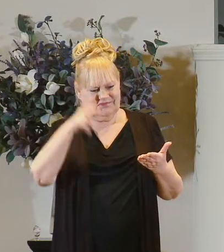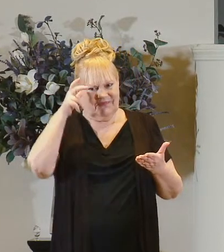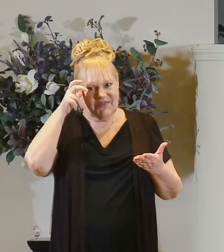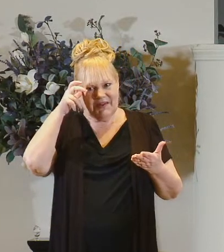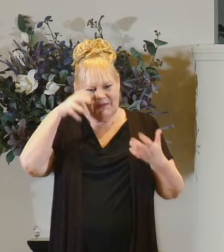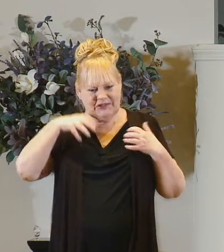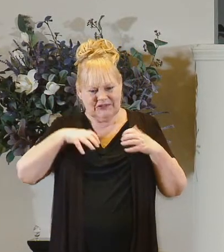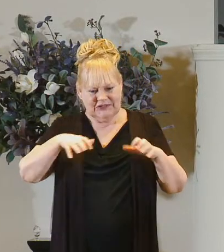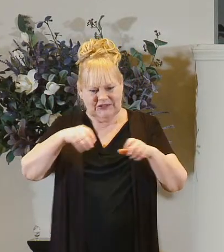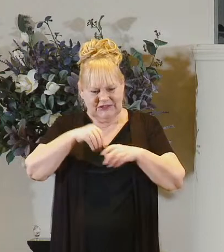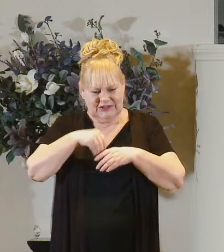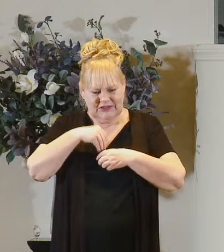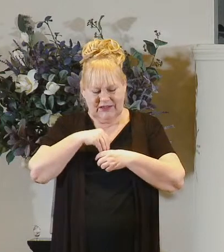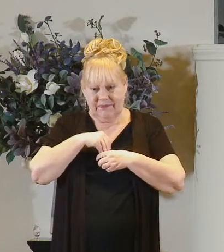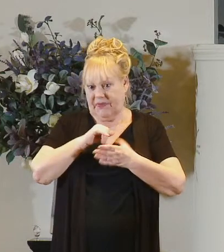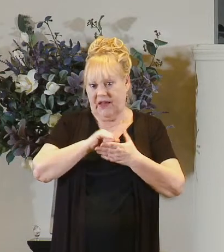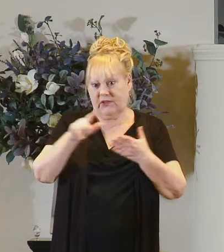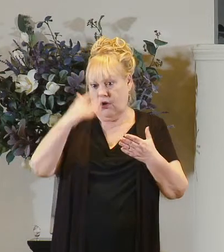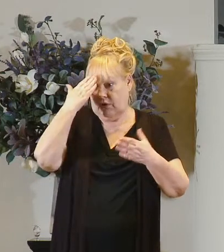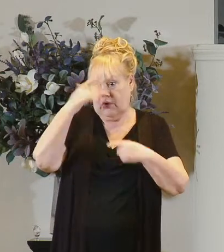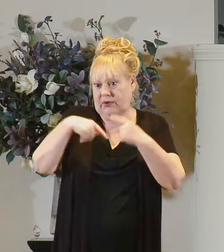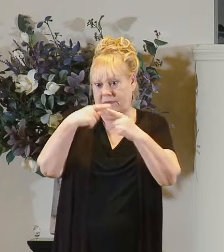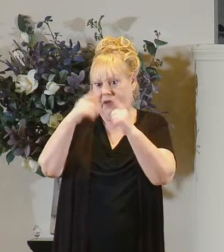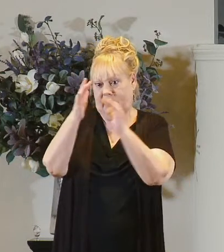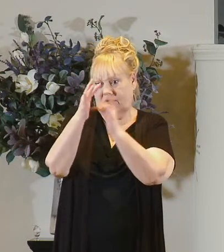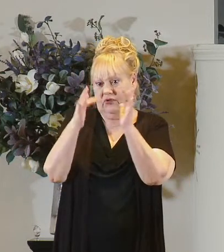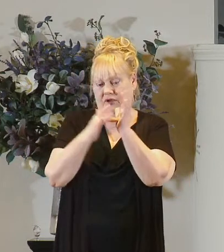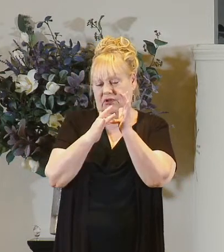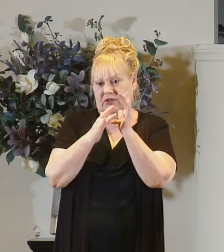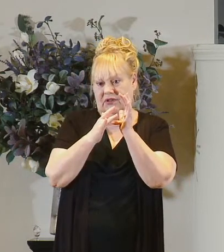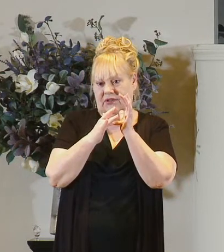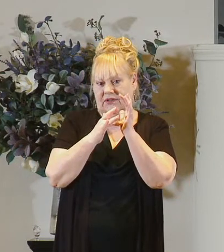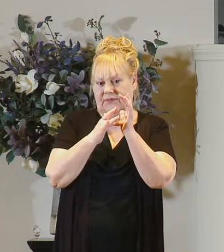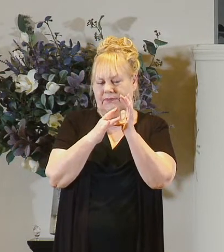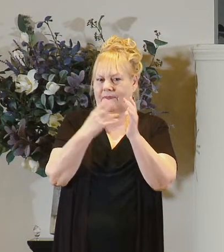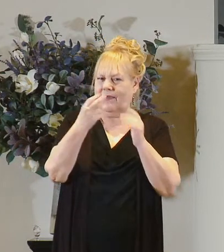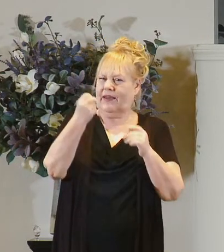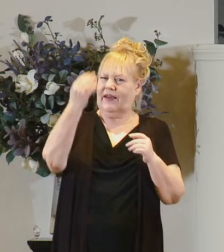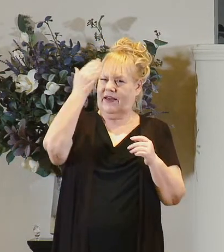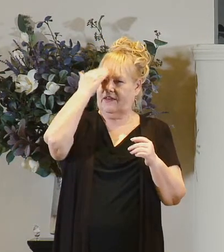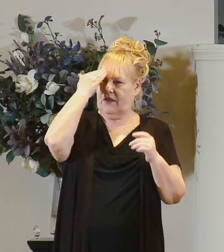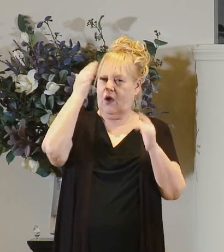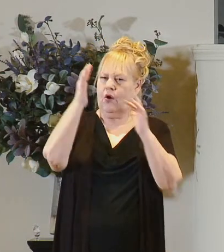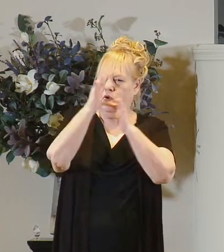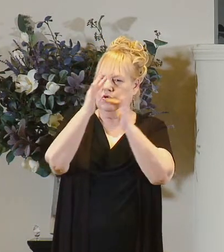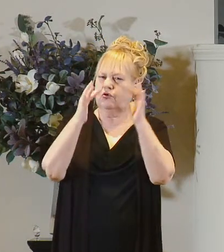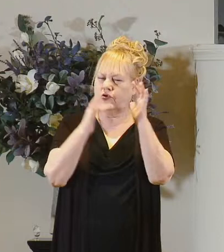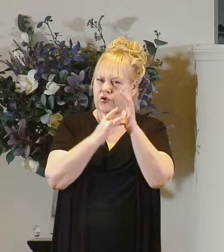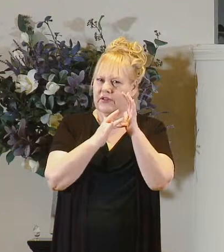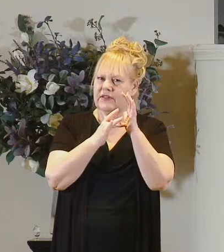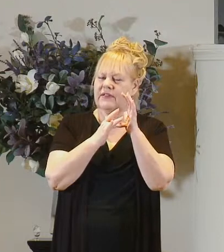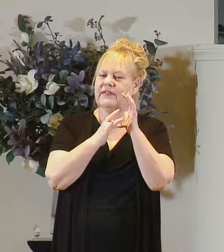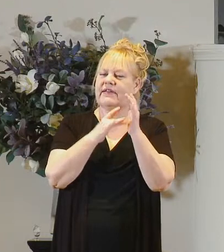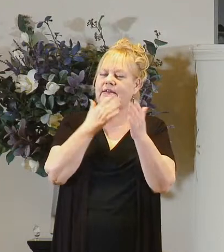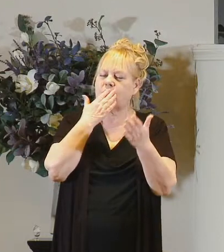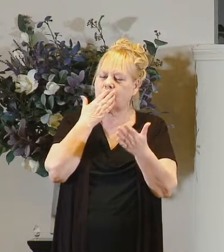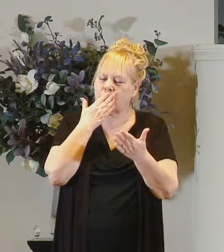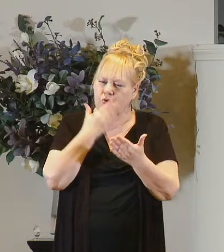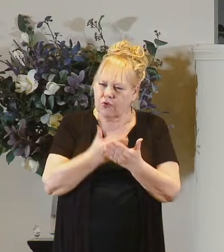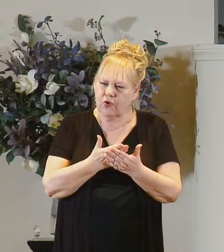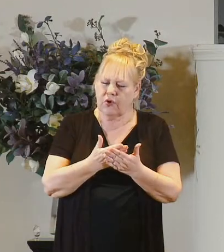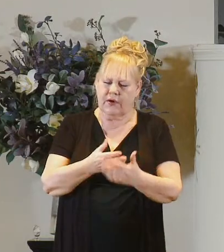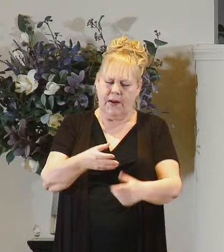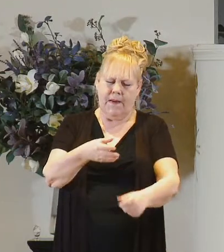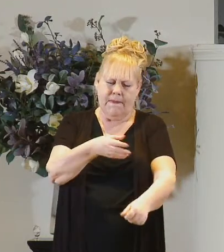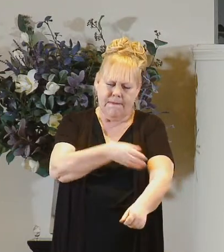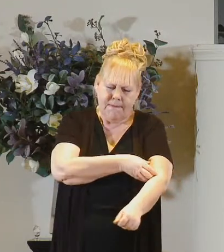now that's about all he knows about jesus he knows jesus is good and